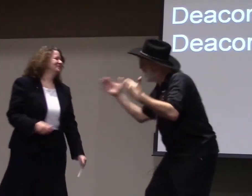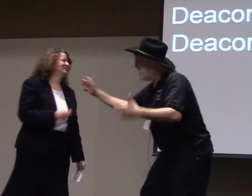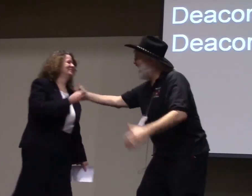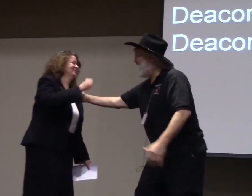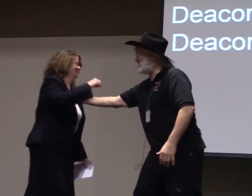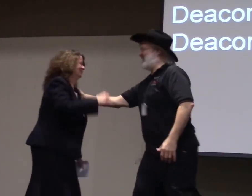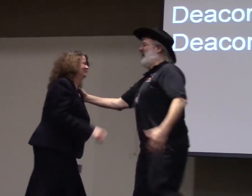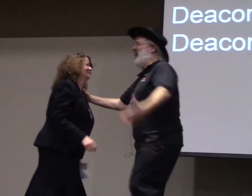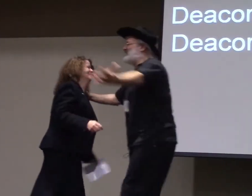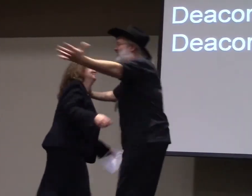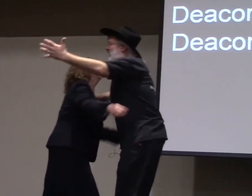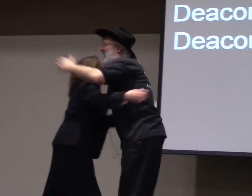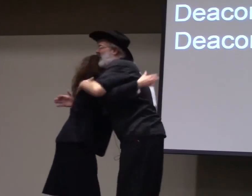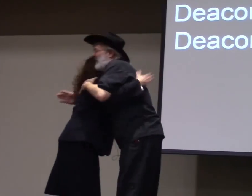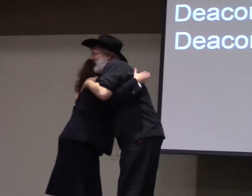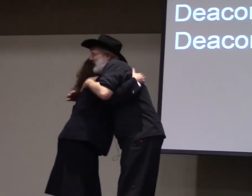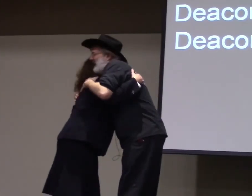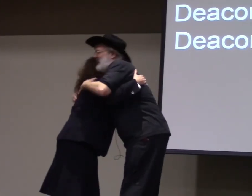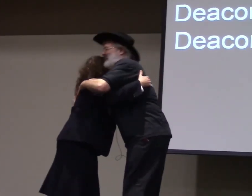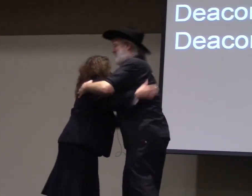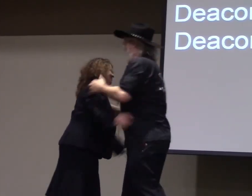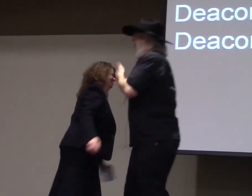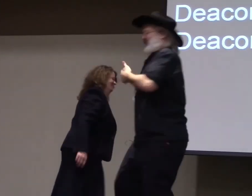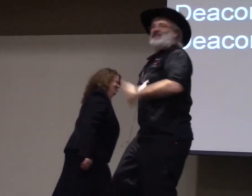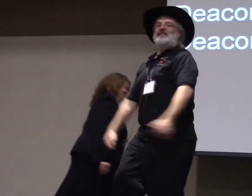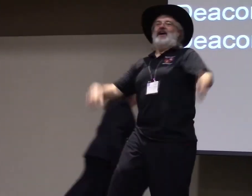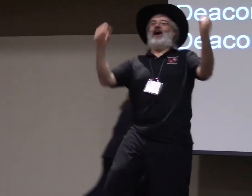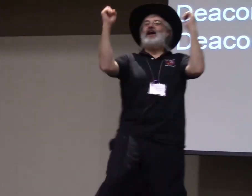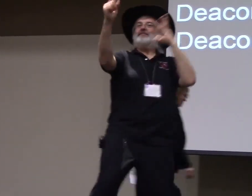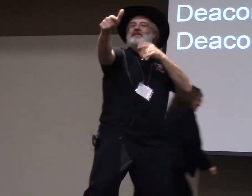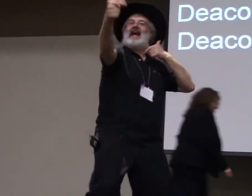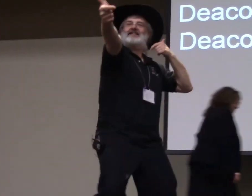you. I said, I said, no. All right. Next up.